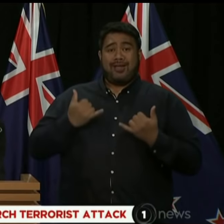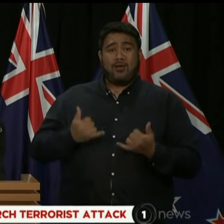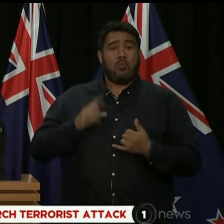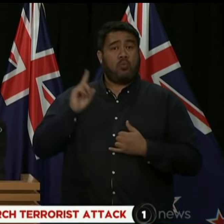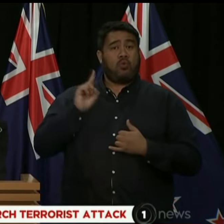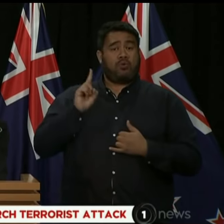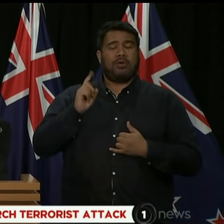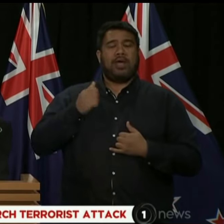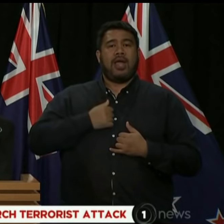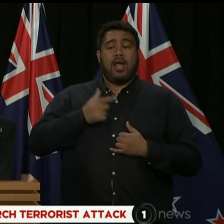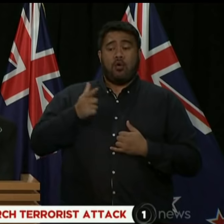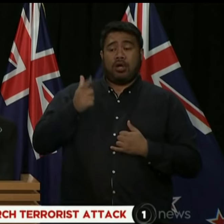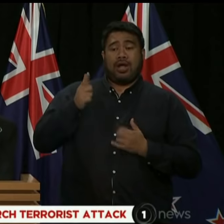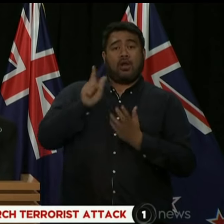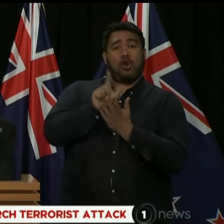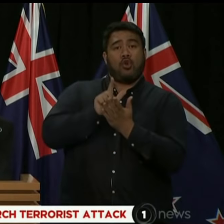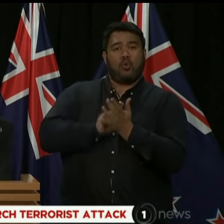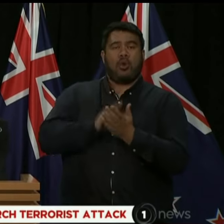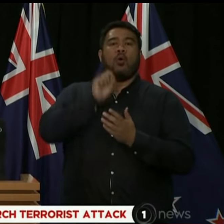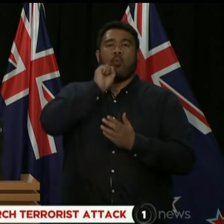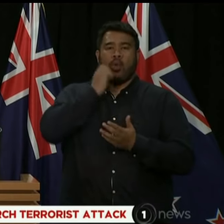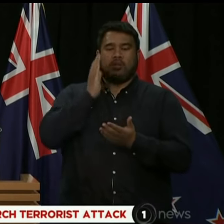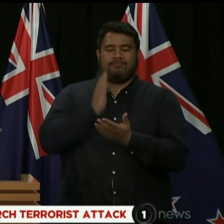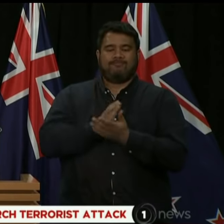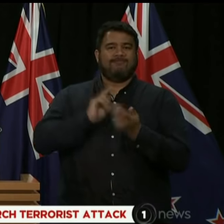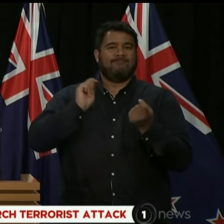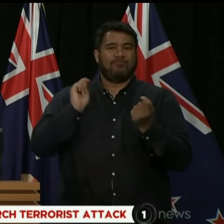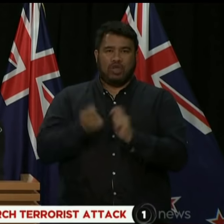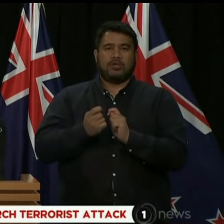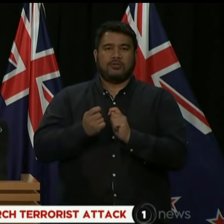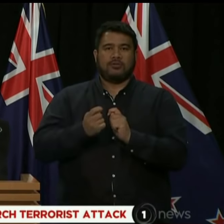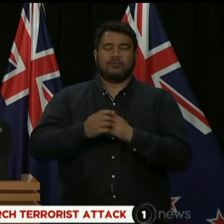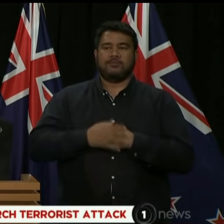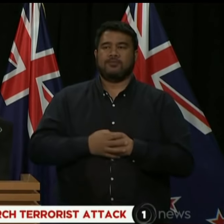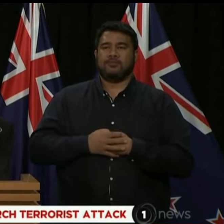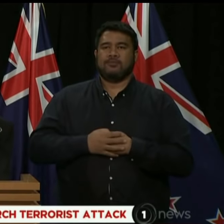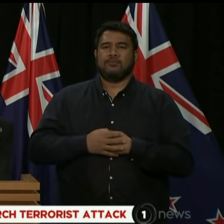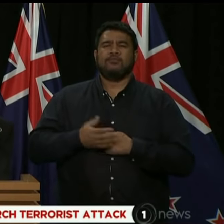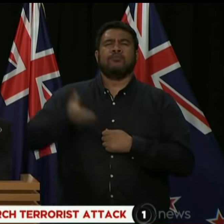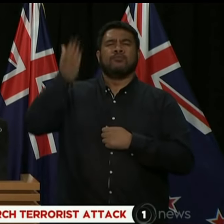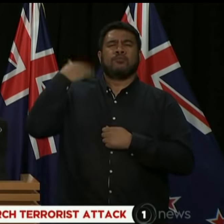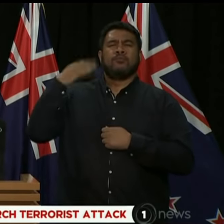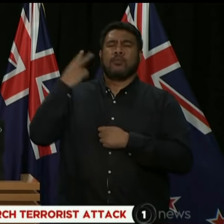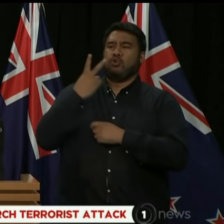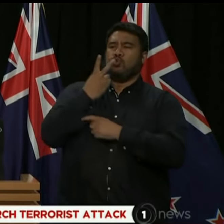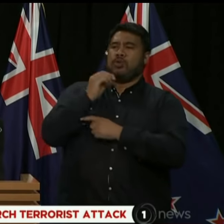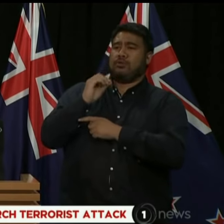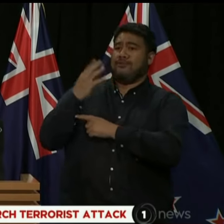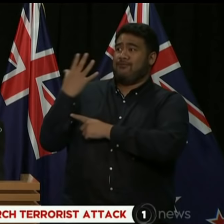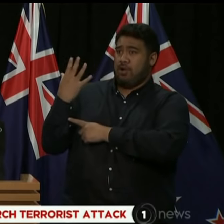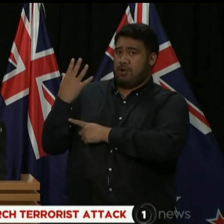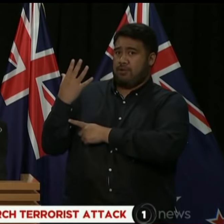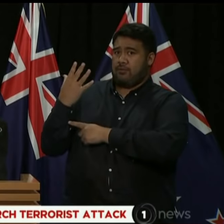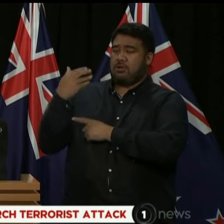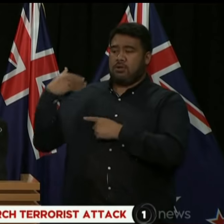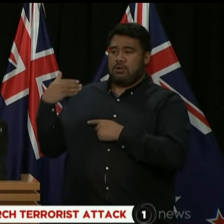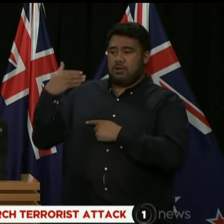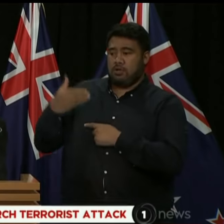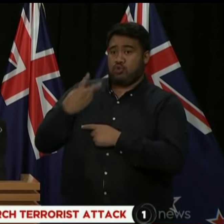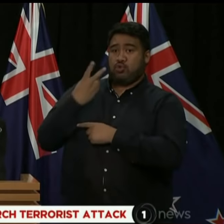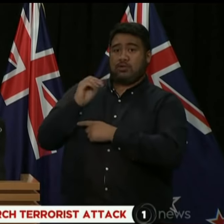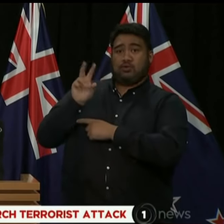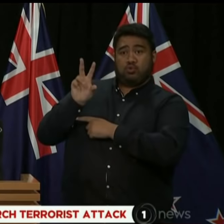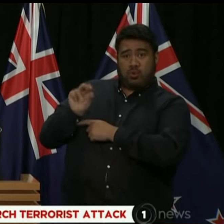change. There have been attempts to change our laws in 2005, 2012,